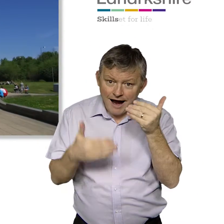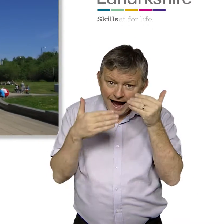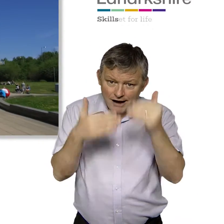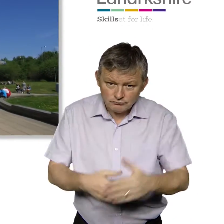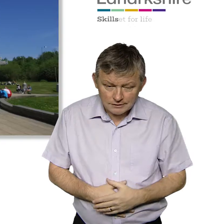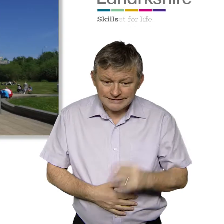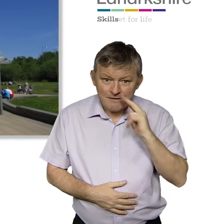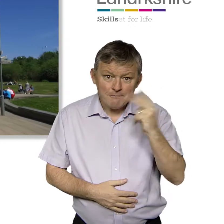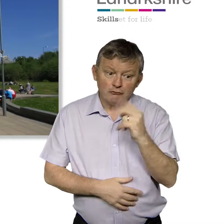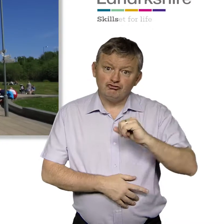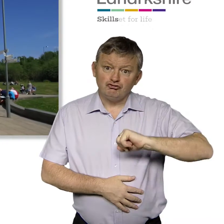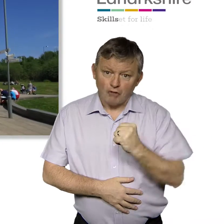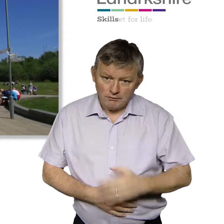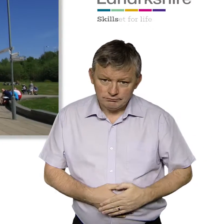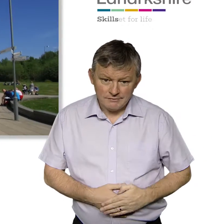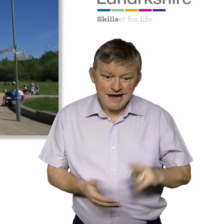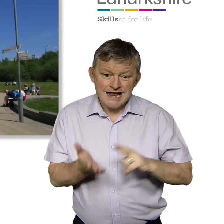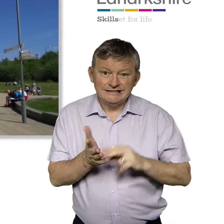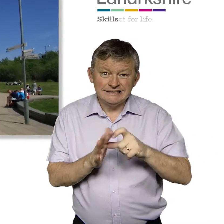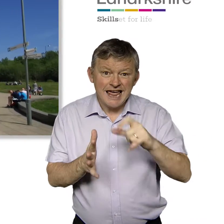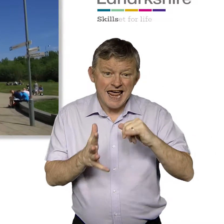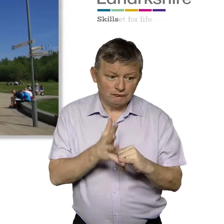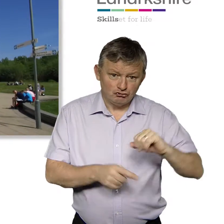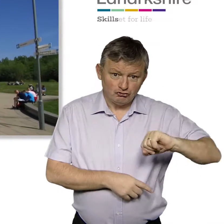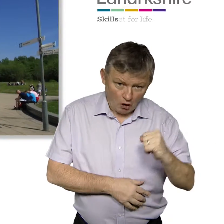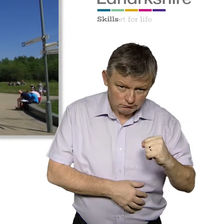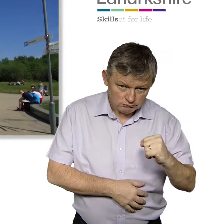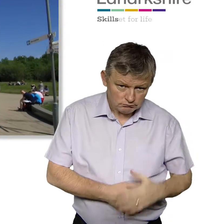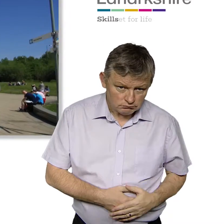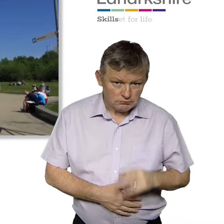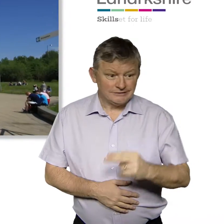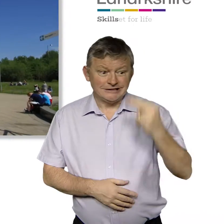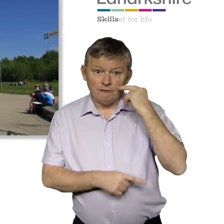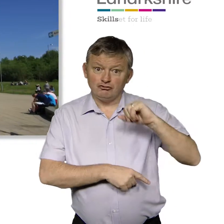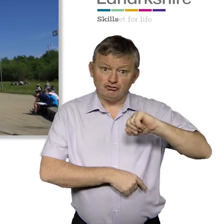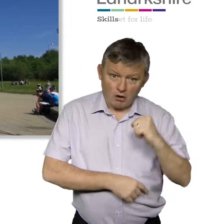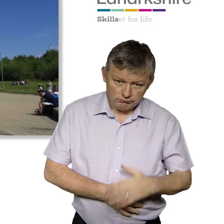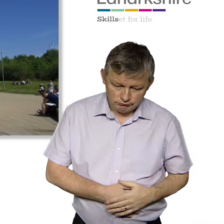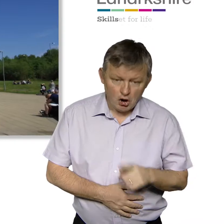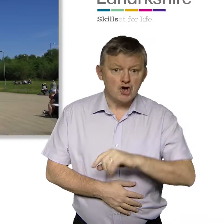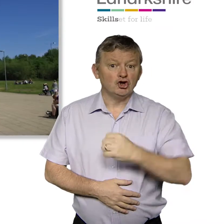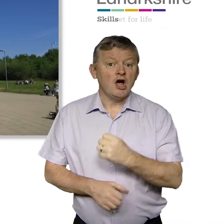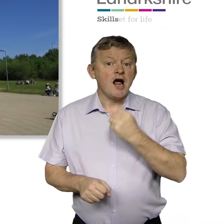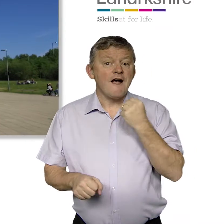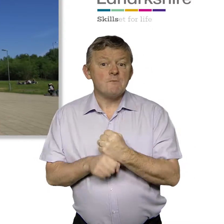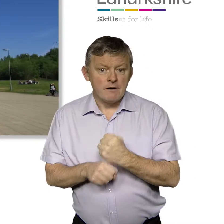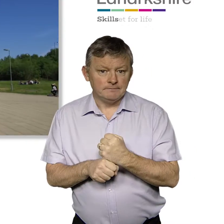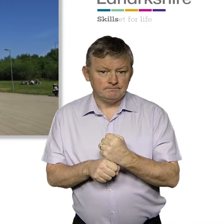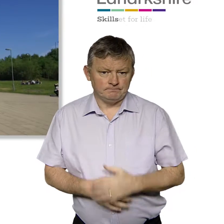BDA Scotland, Deaf Action, Deaf Blind Scotland, NDCS Scotland, Deaf Scotland,